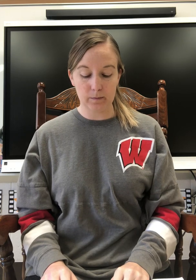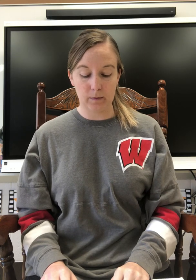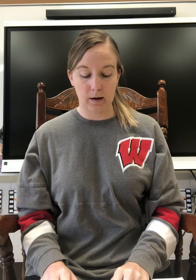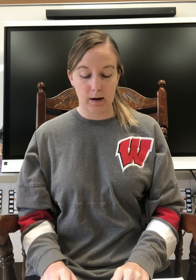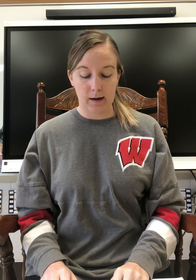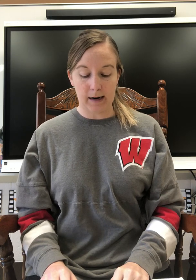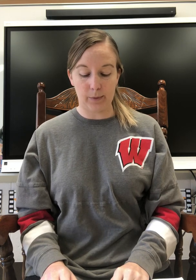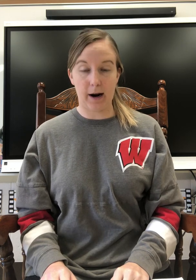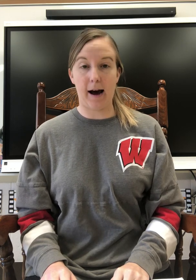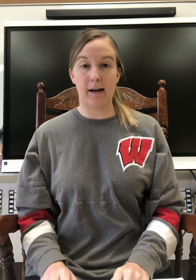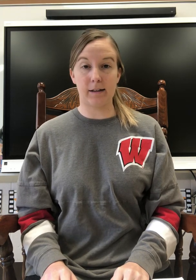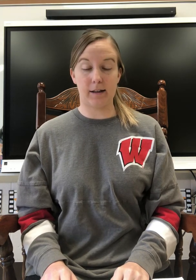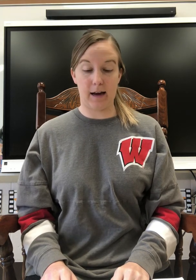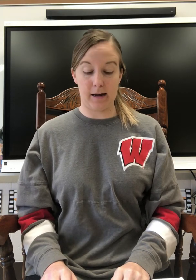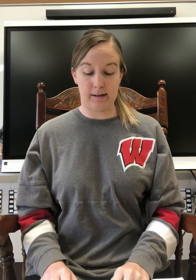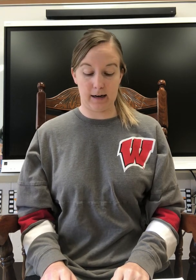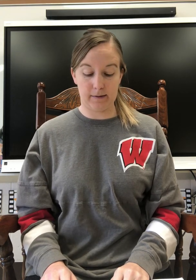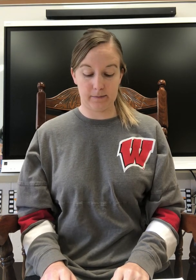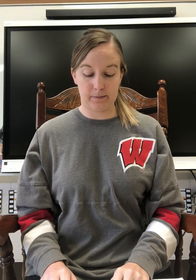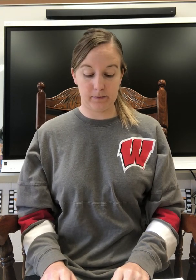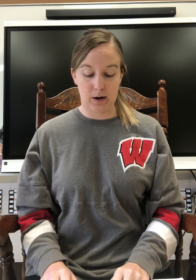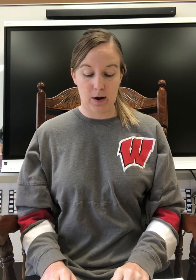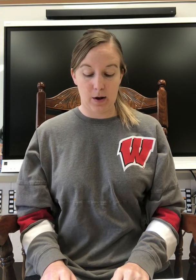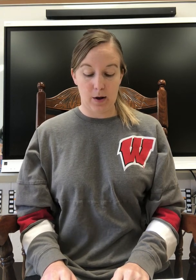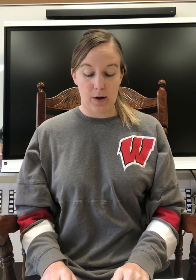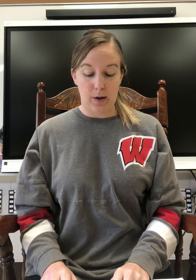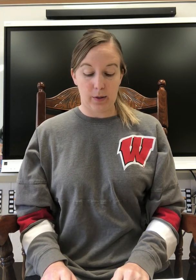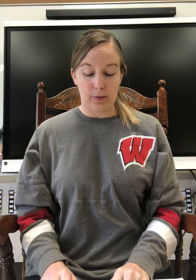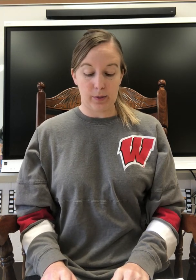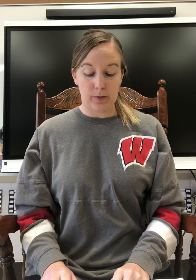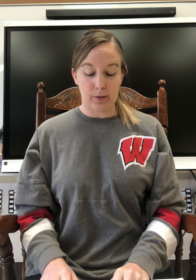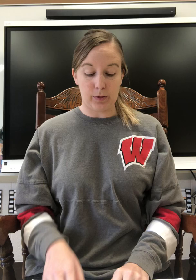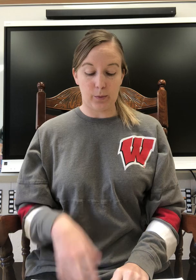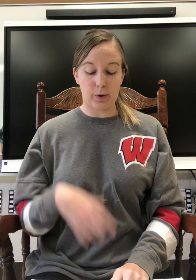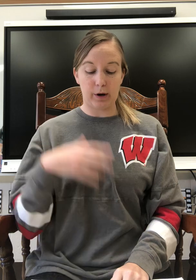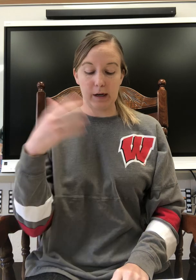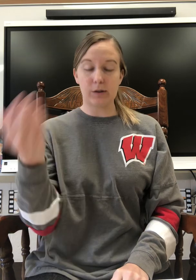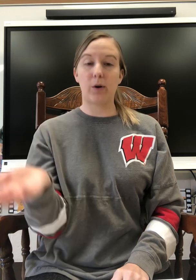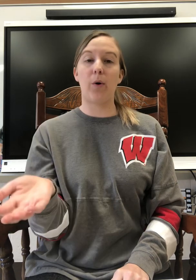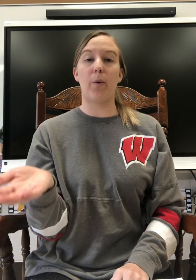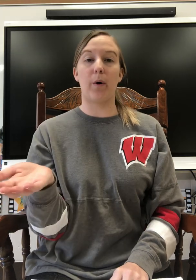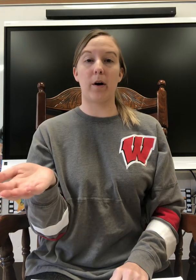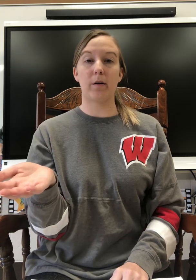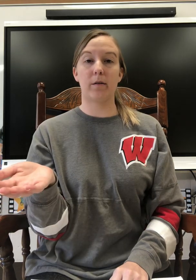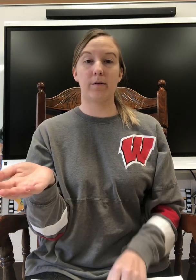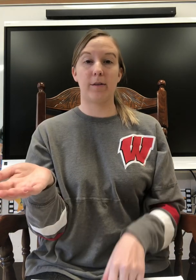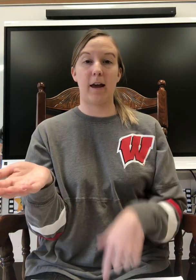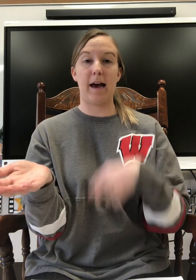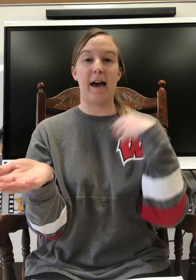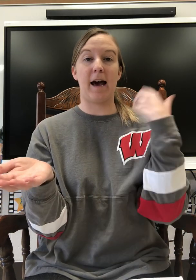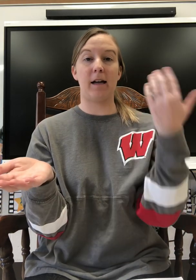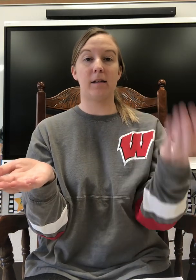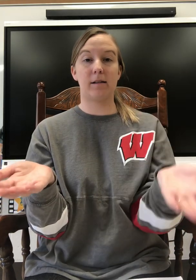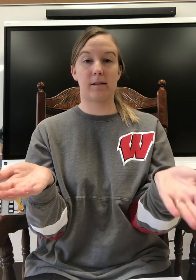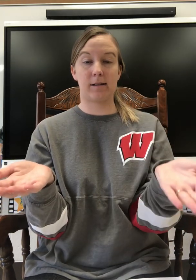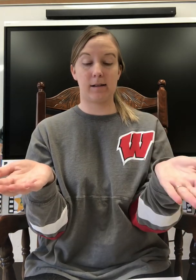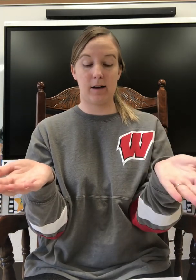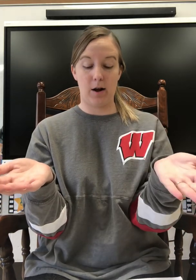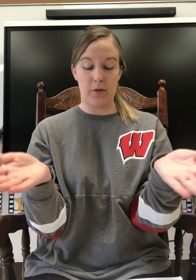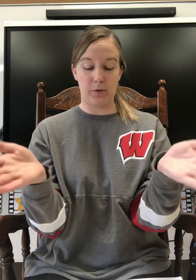Now we're adding to the ending. The word is core. Add s. The